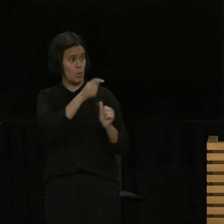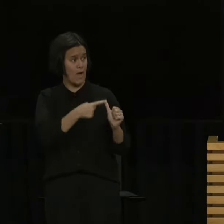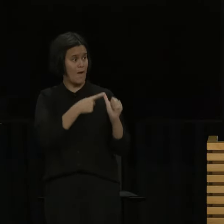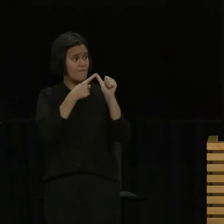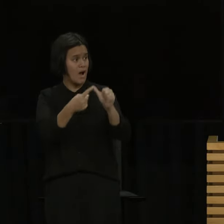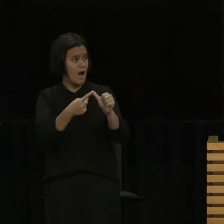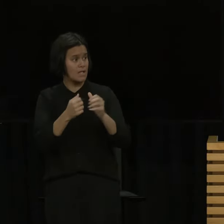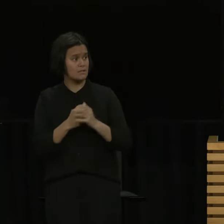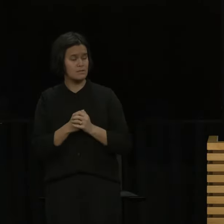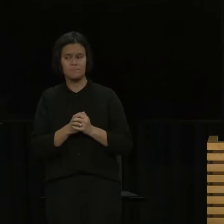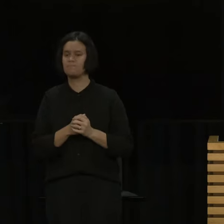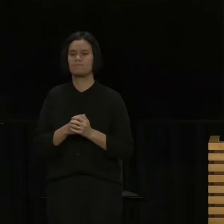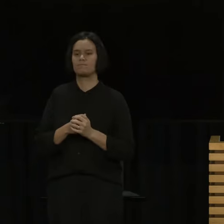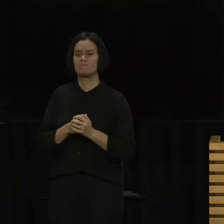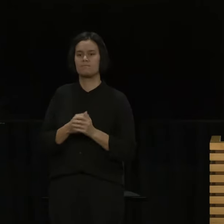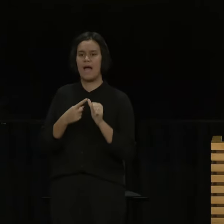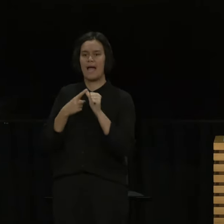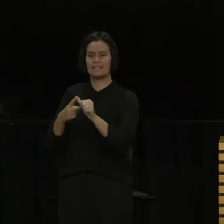wasn't asked for advice.